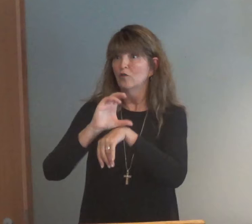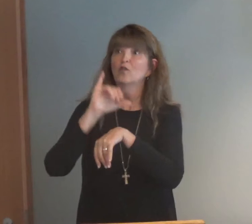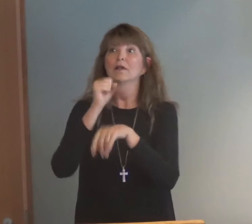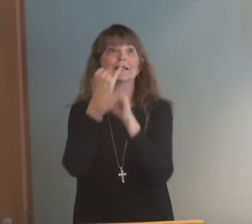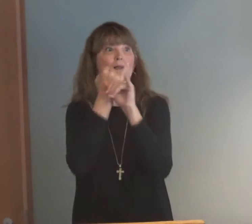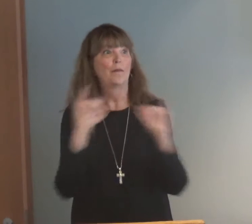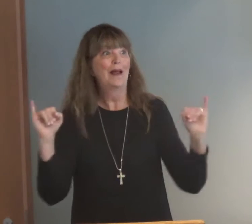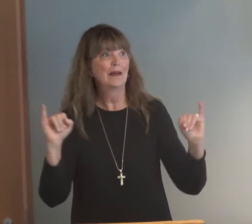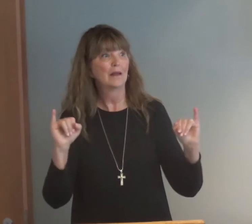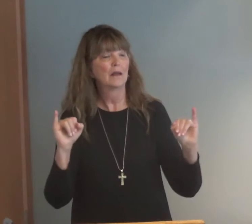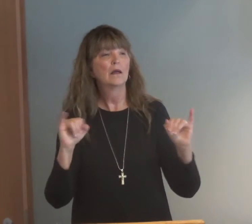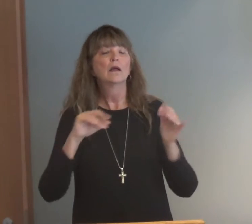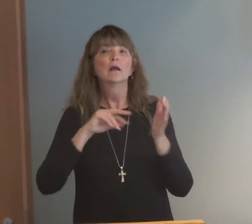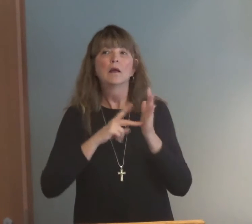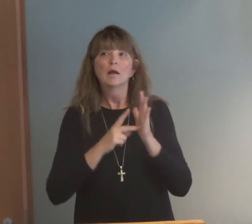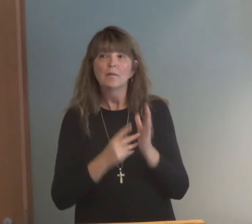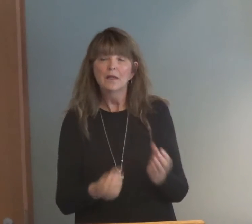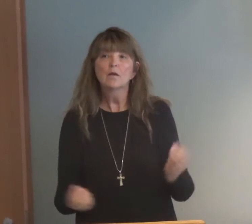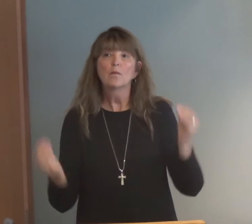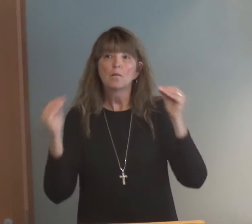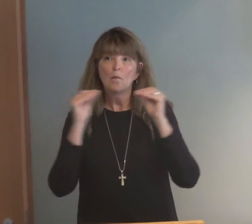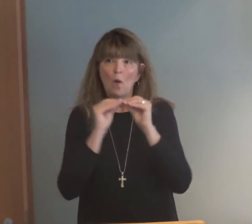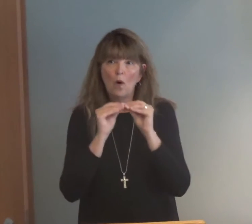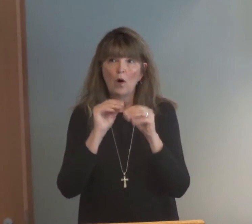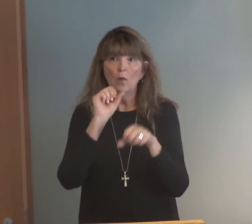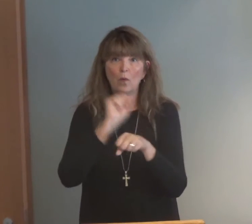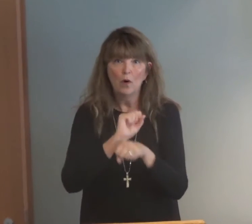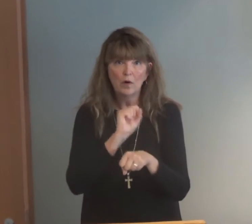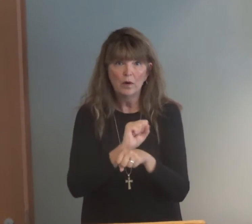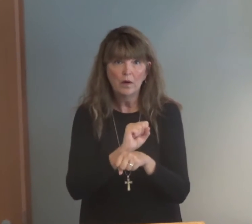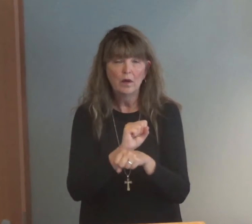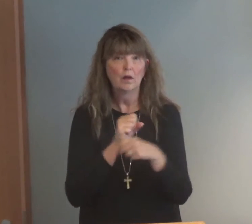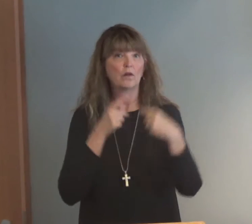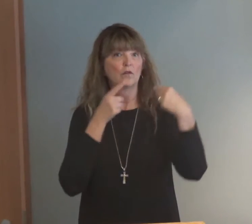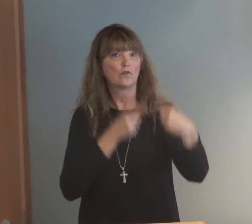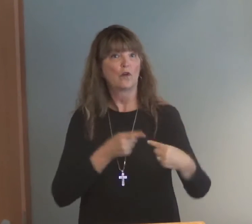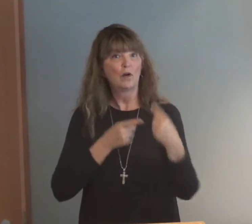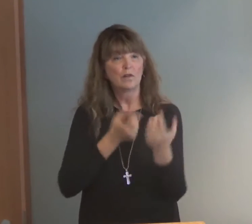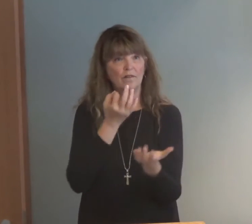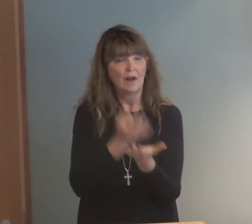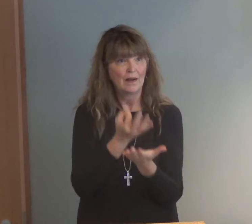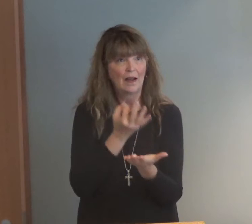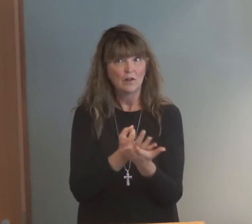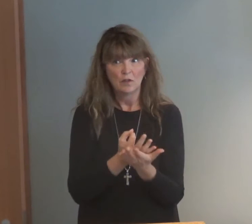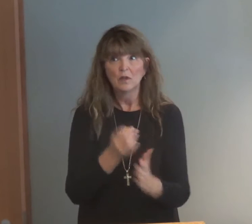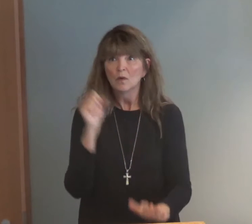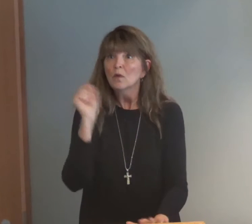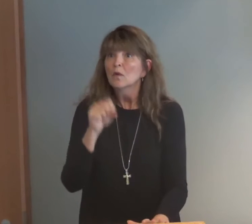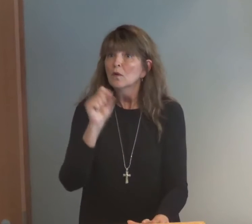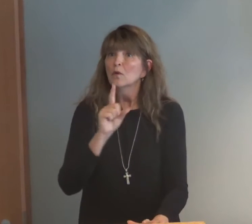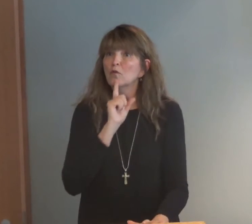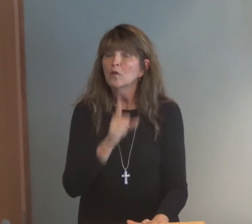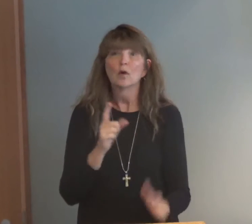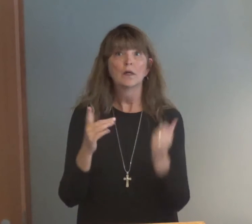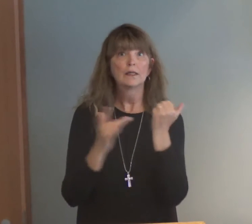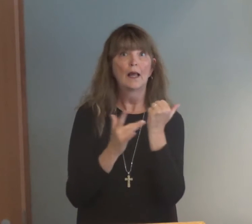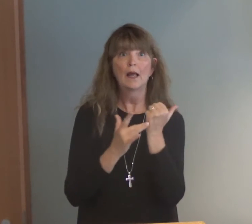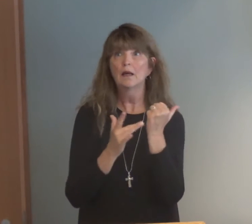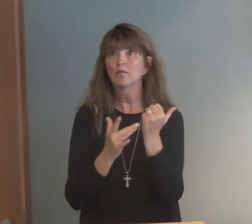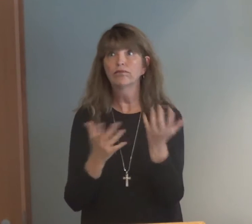want independence. Our church is independent. It means that there can be a lot more work. We struggle financially because we are